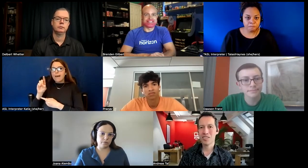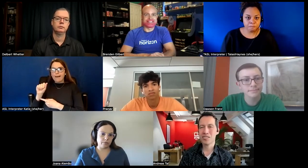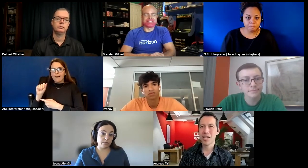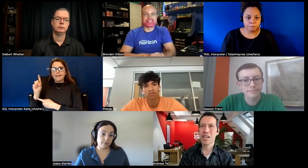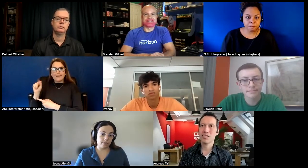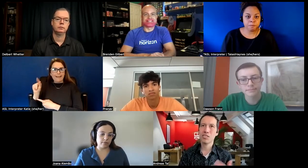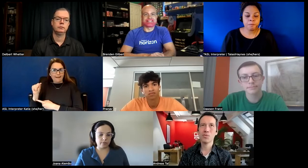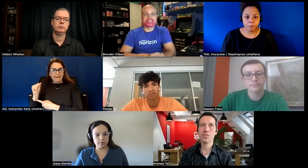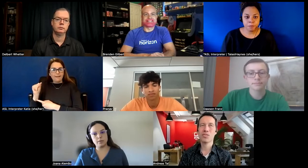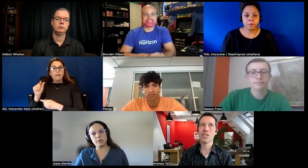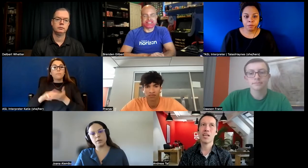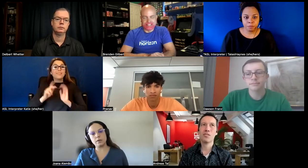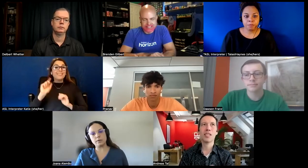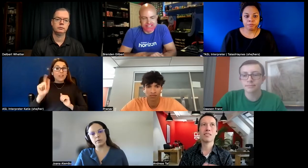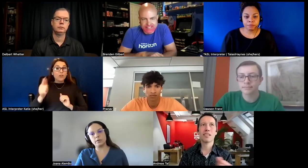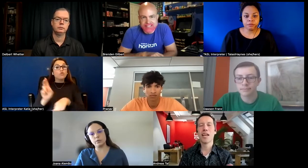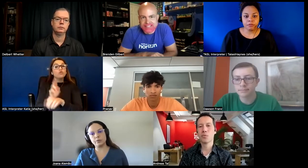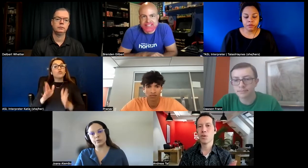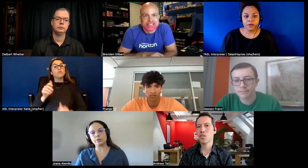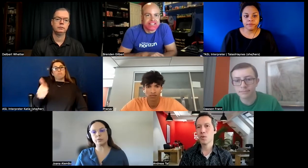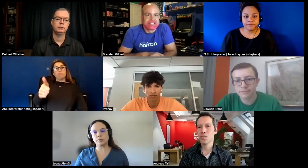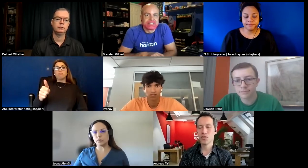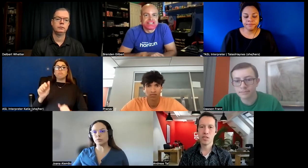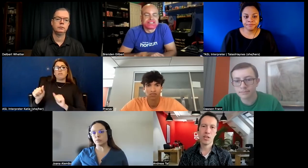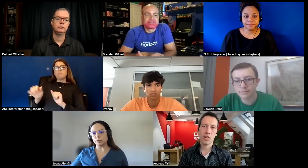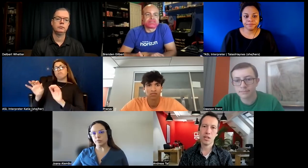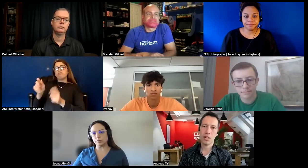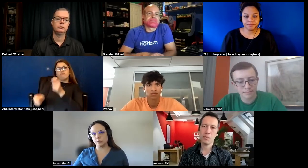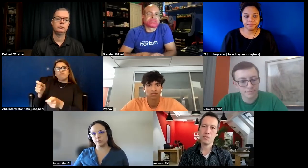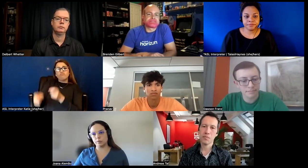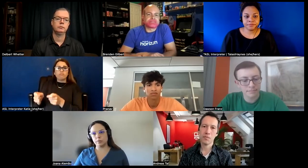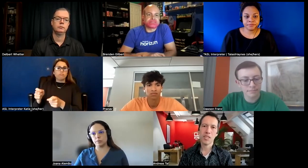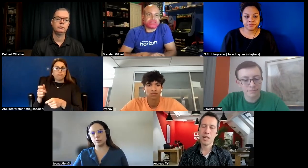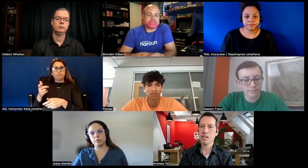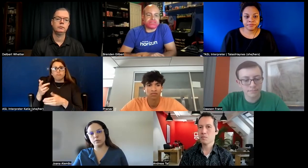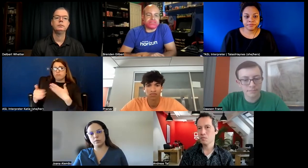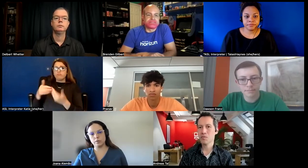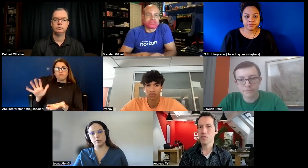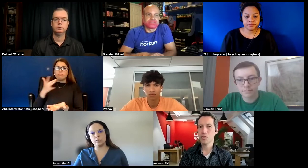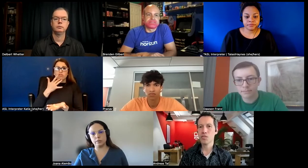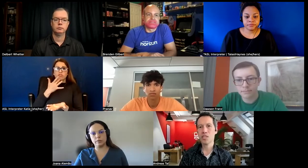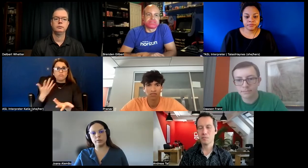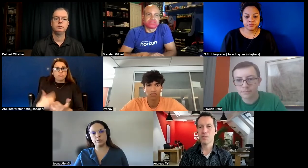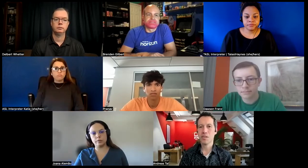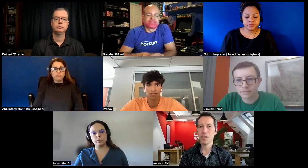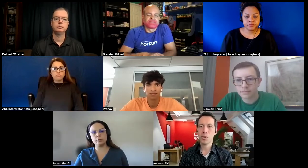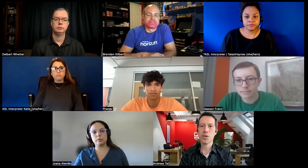than the user can really select what he wants um yeah to see and whatnot